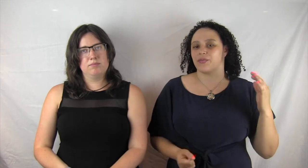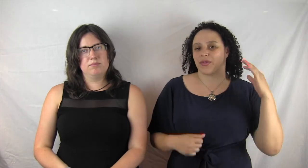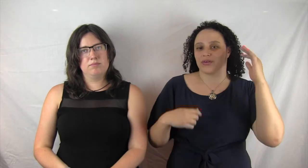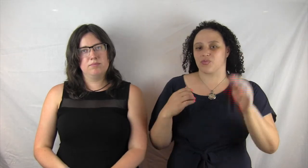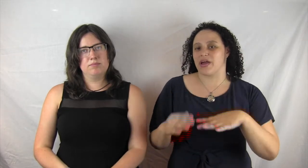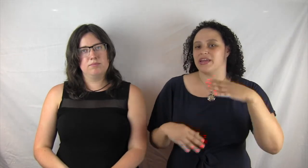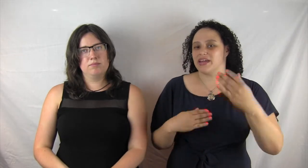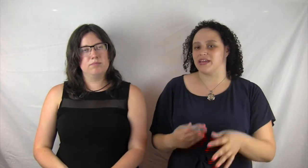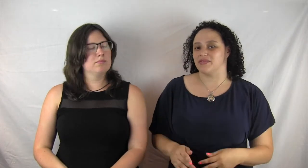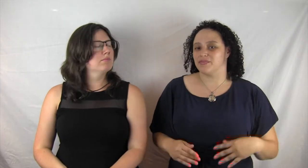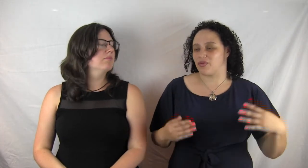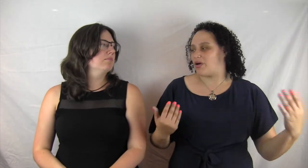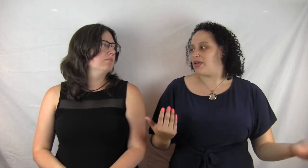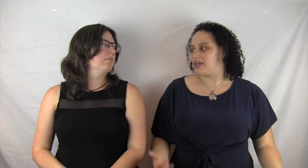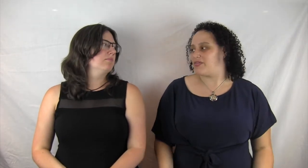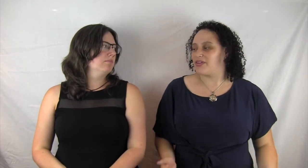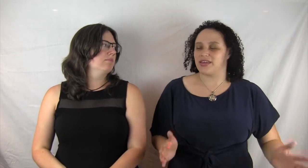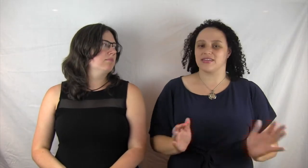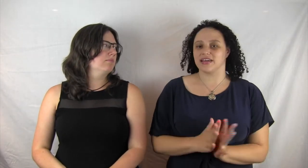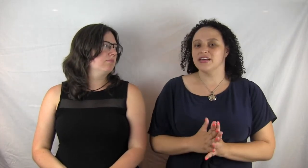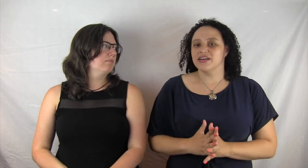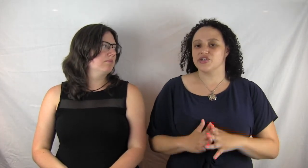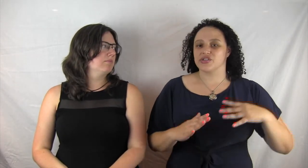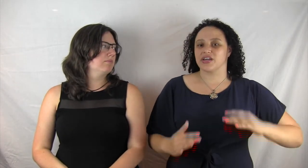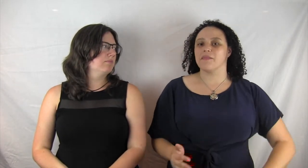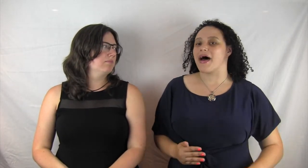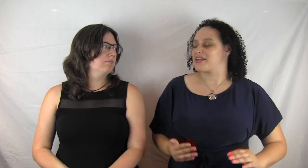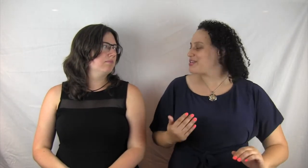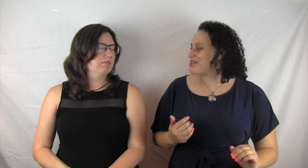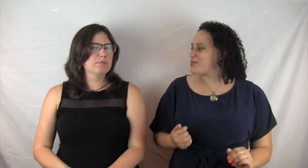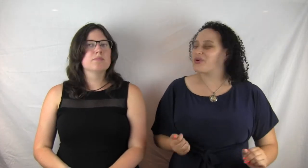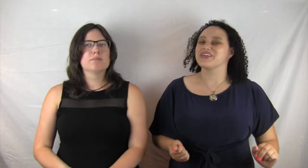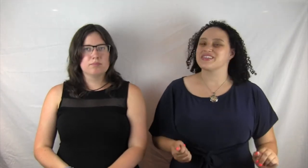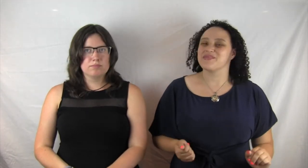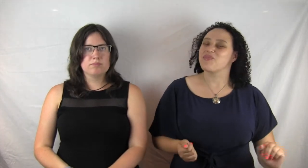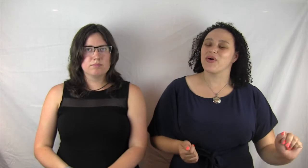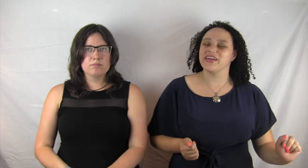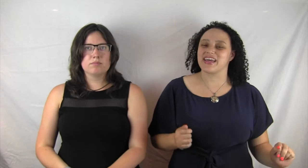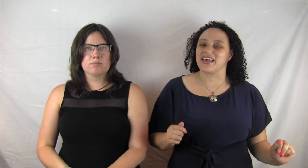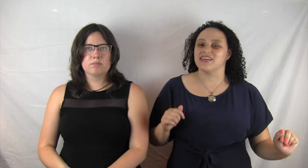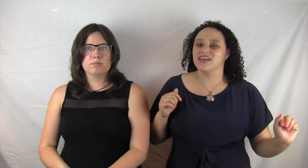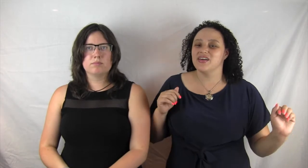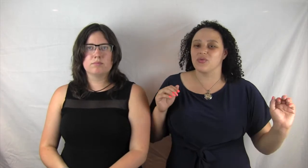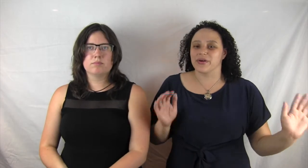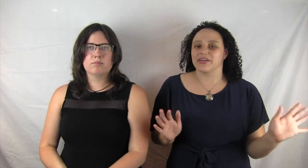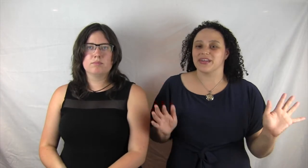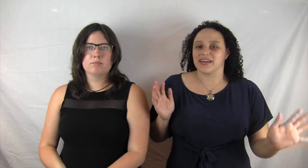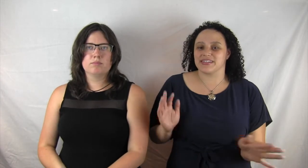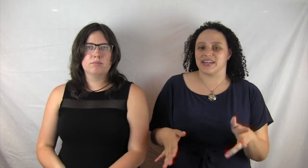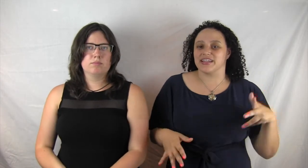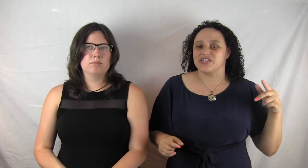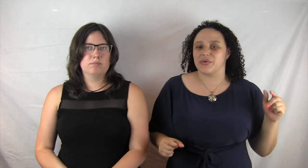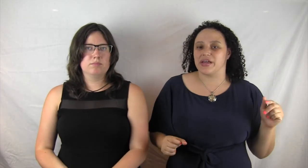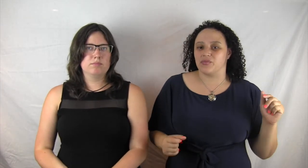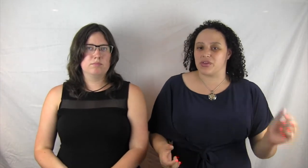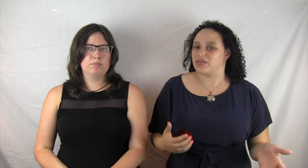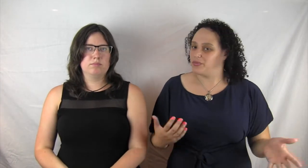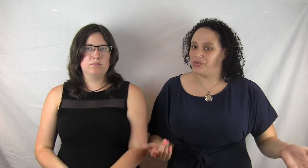like, writing and plotting and everything, that she's going to come back to this world at some point and really like, dig into it with some new